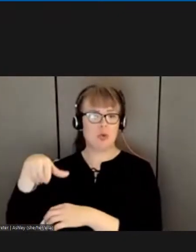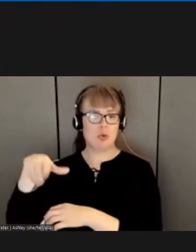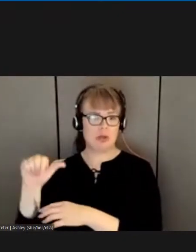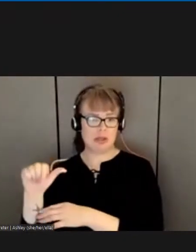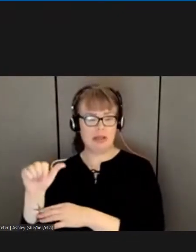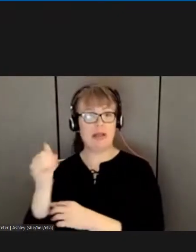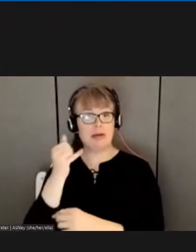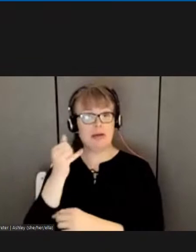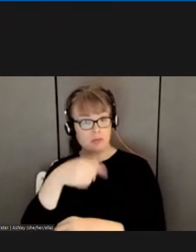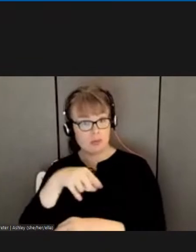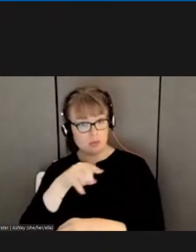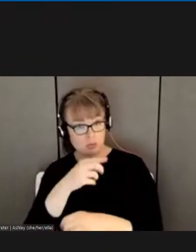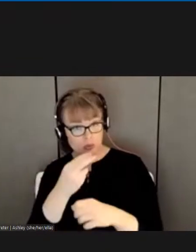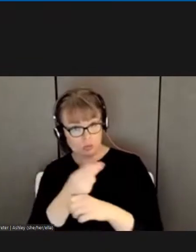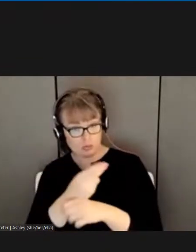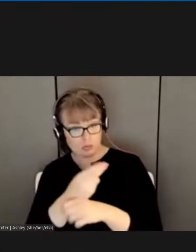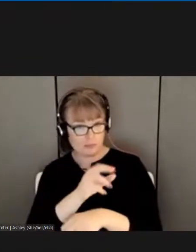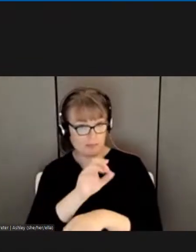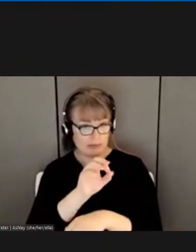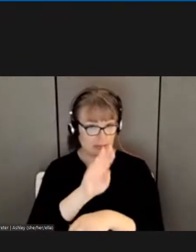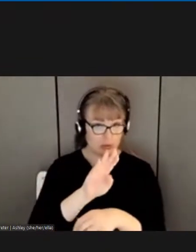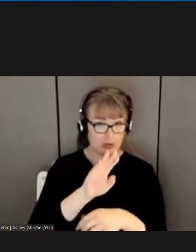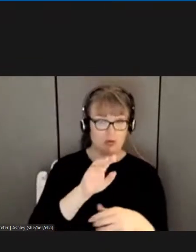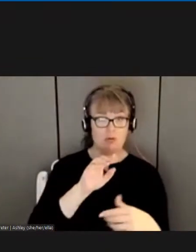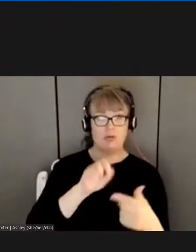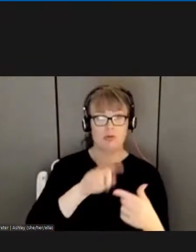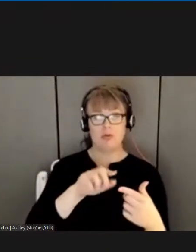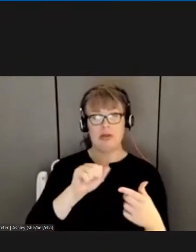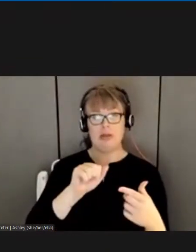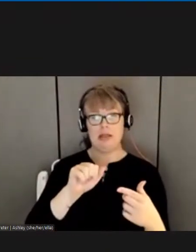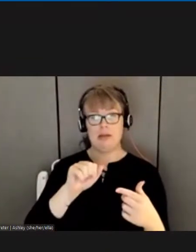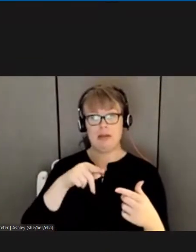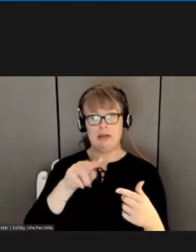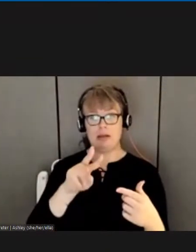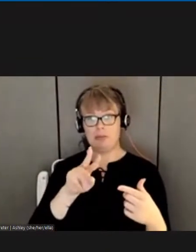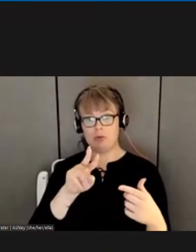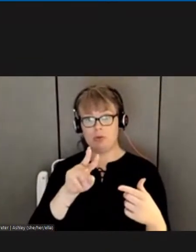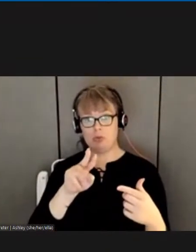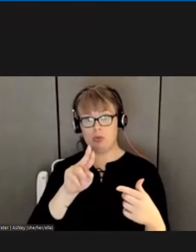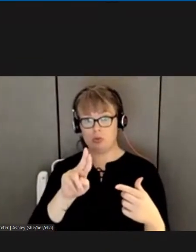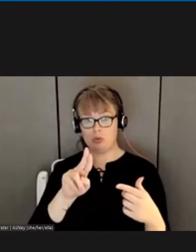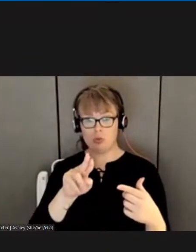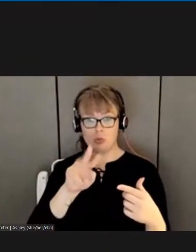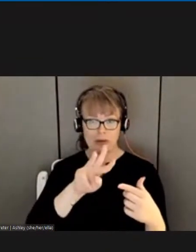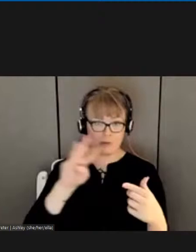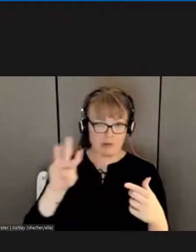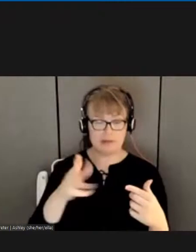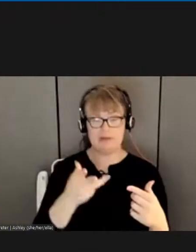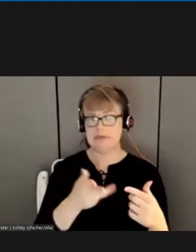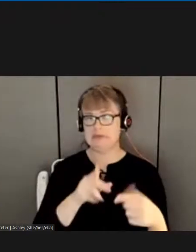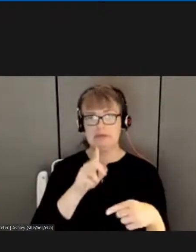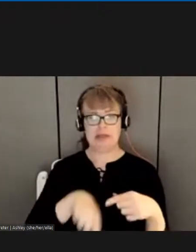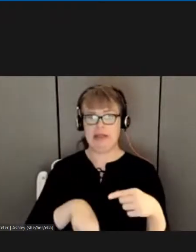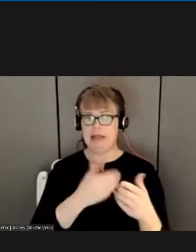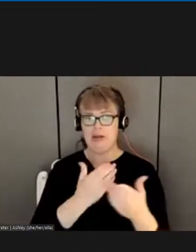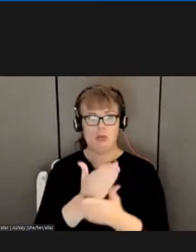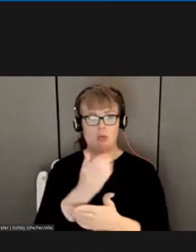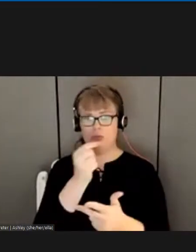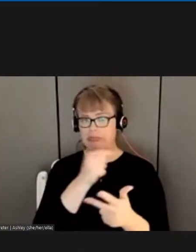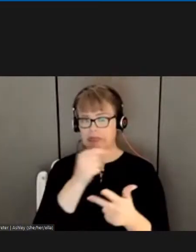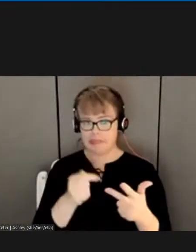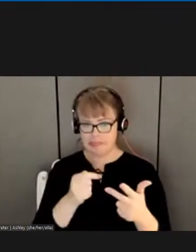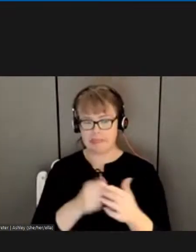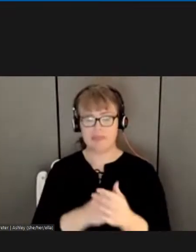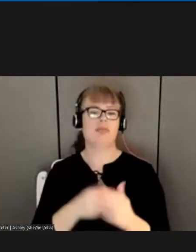website, that cannot be done. And we apologize for that. So with that, I bring you the director of support services,